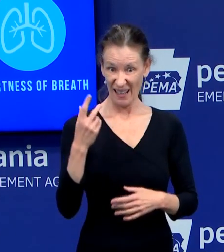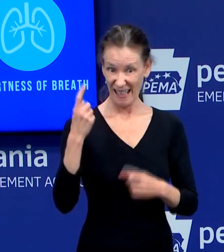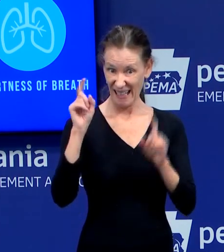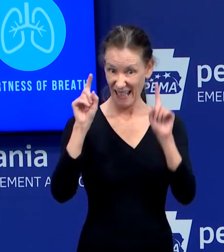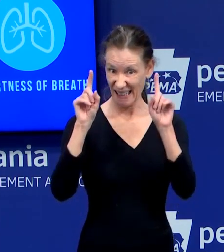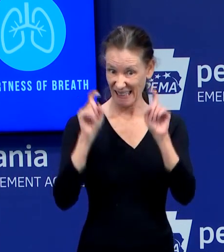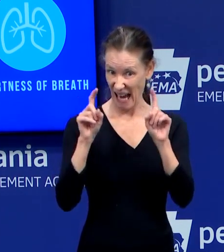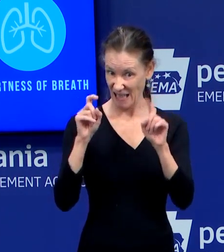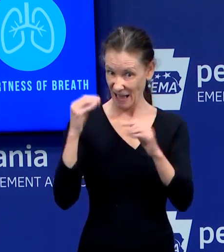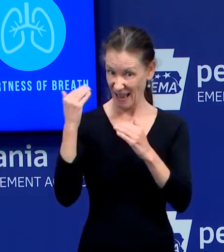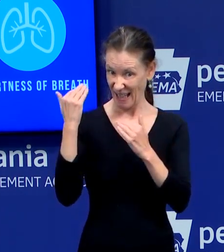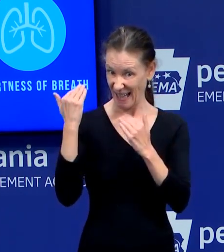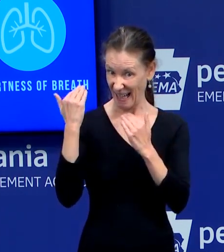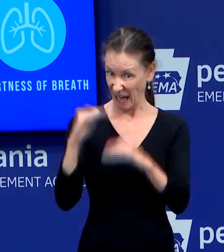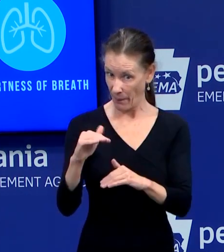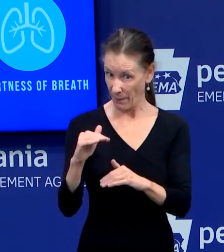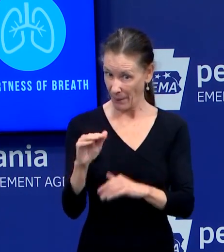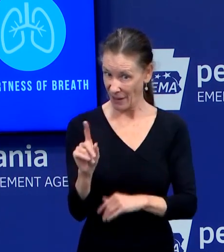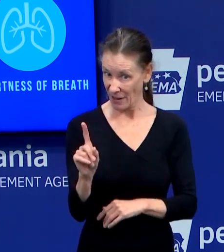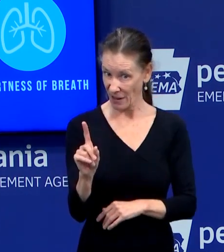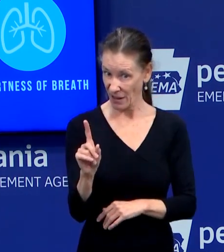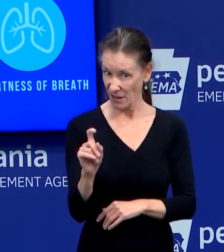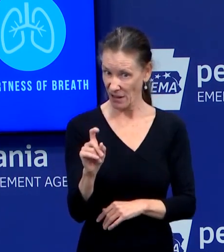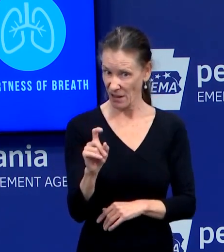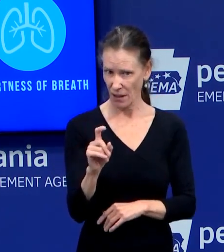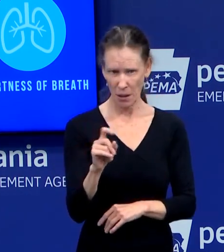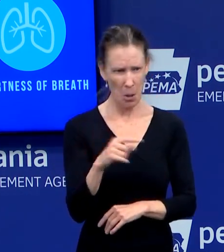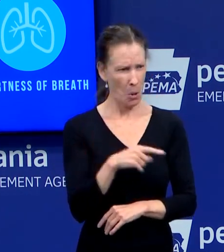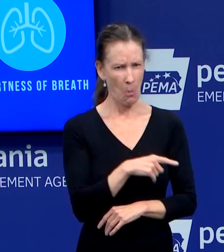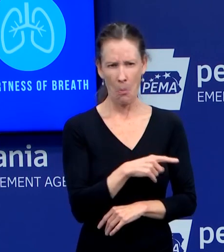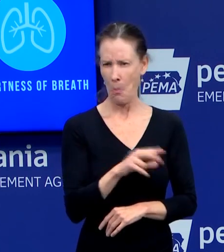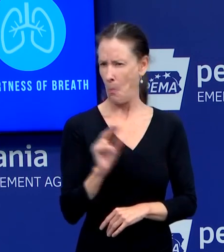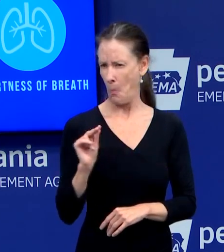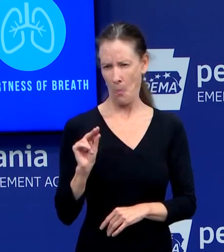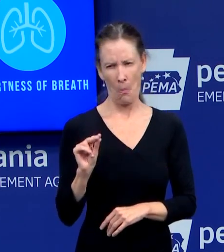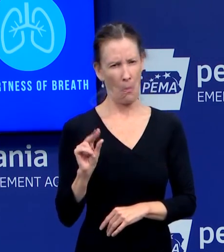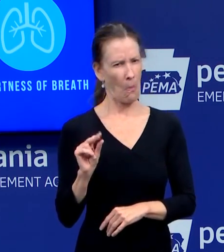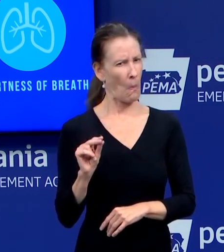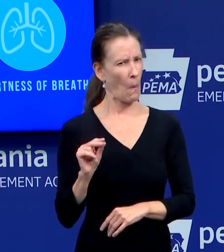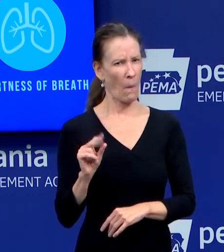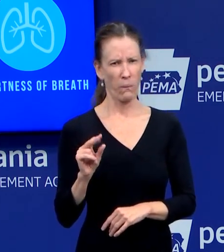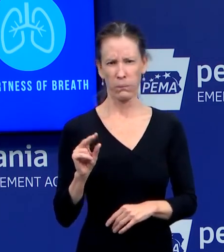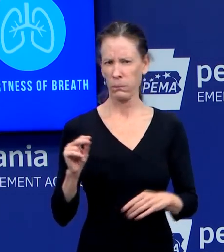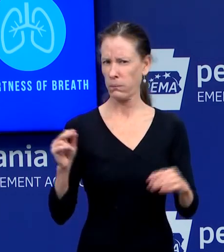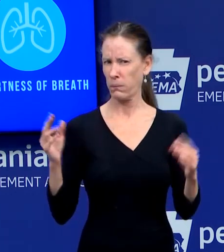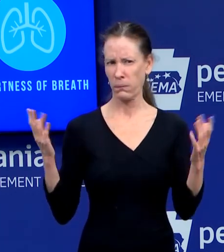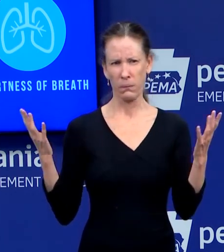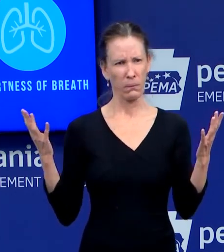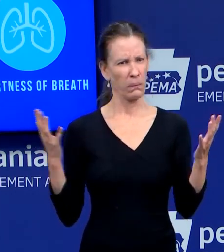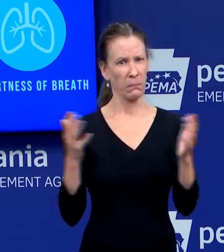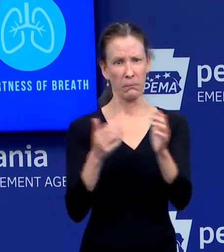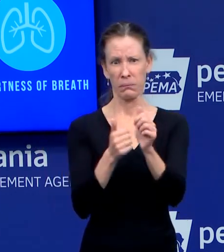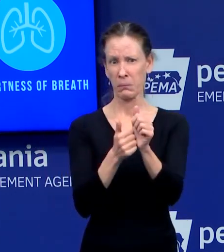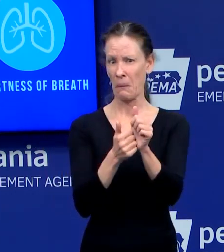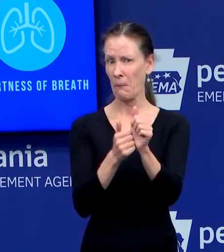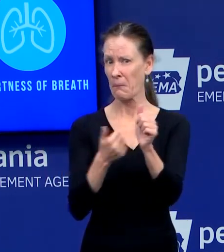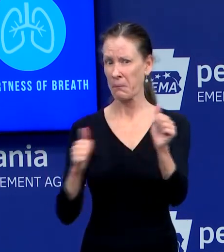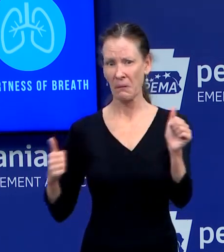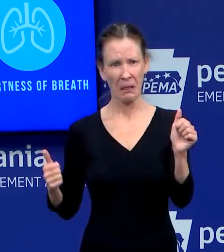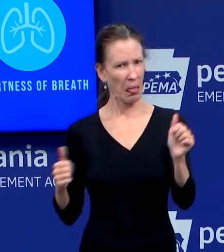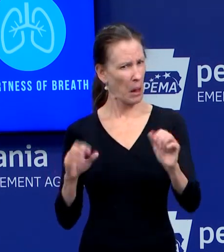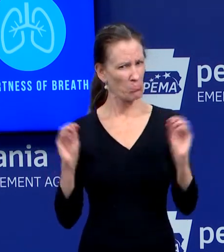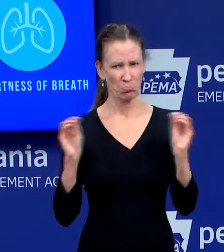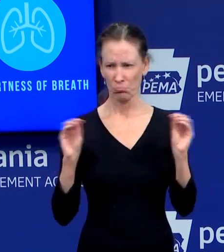have? So, so we're not limited right now. We, there are no, uh, backlogs of testing. So we're not limited right now. Could, in theory,